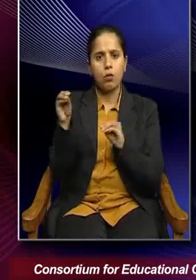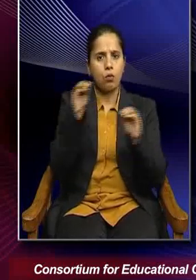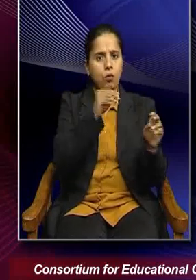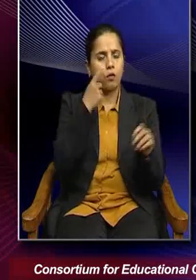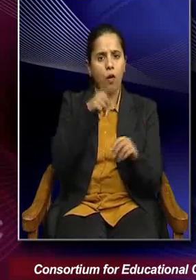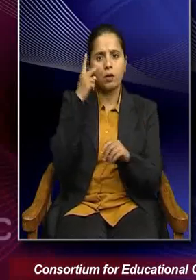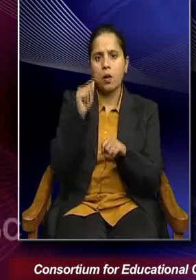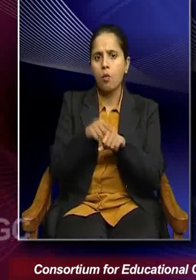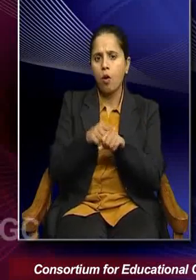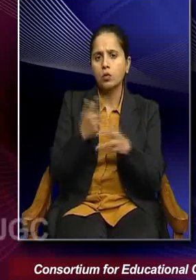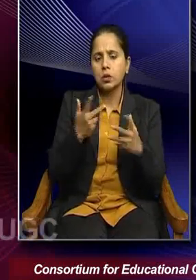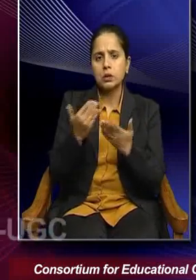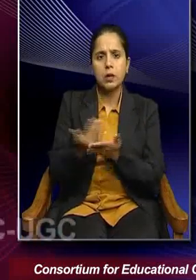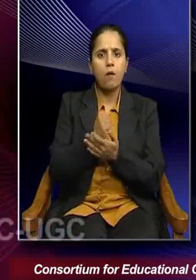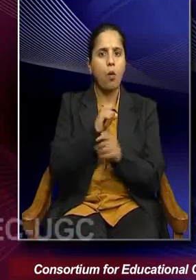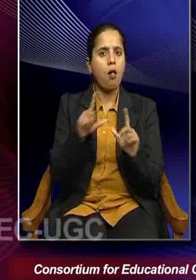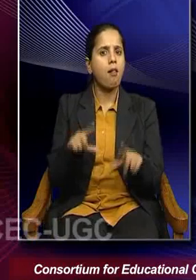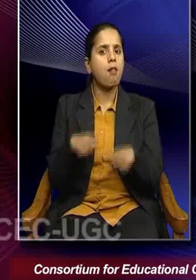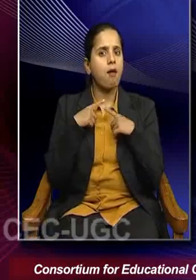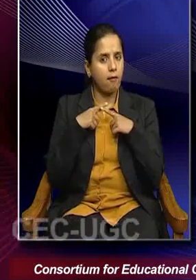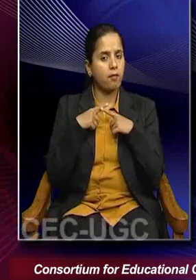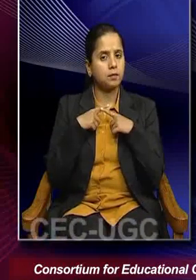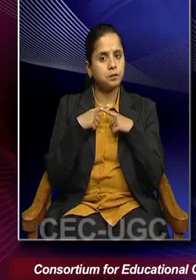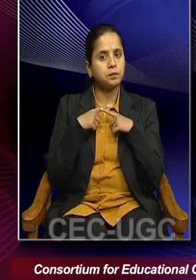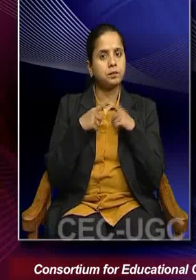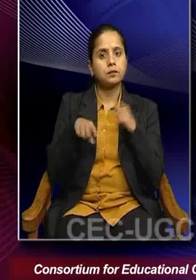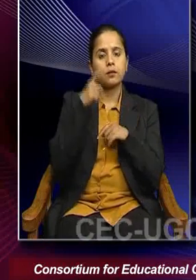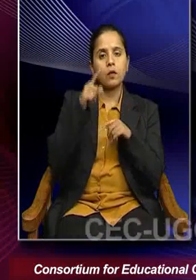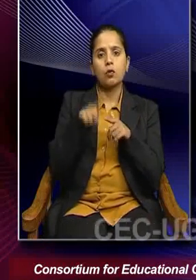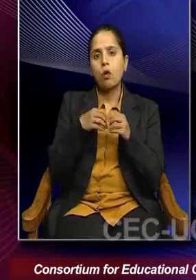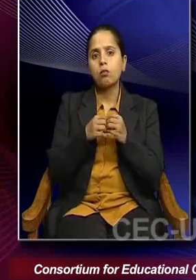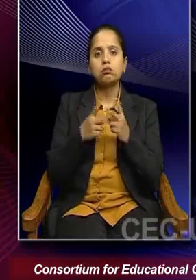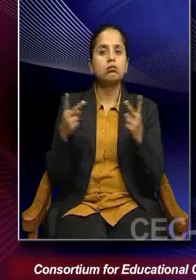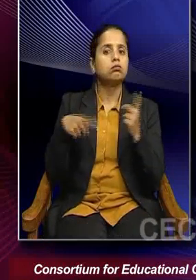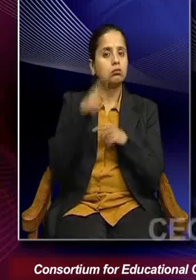for opportunities to save their lives and their, you know, livelihoods.